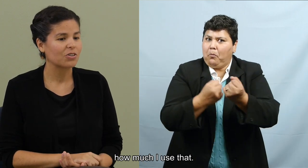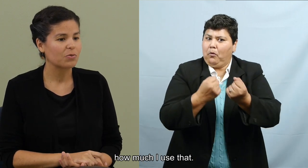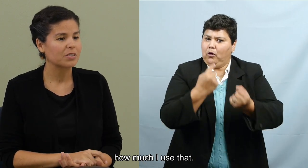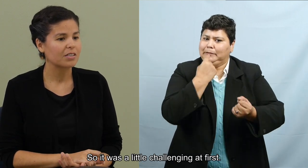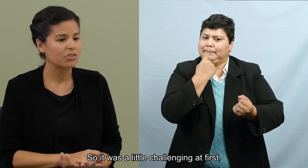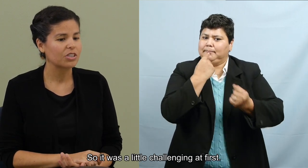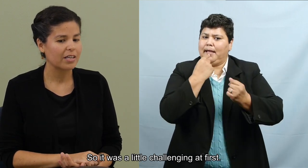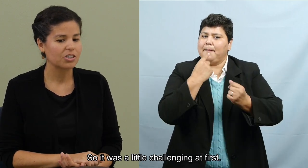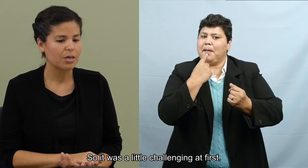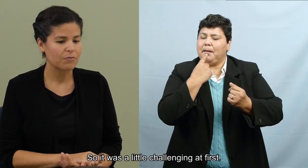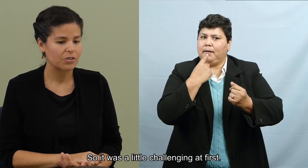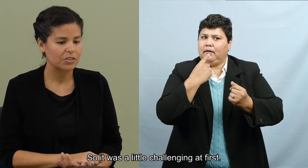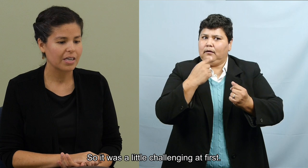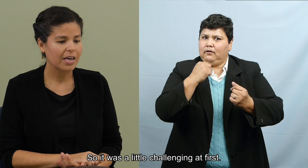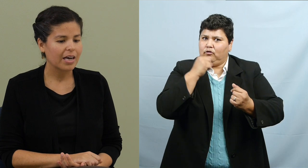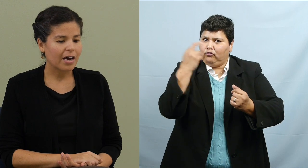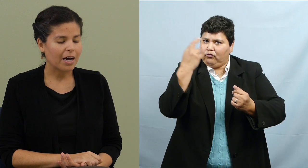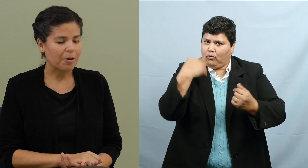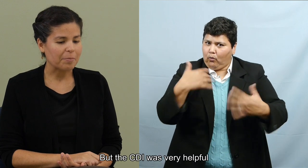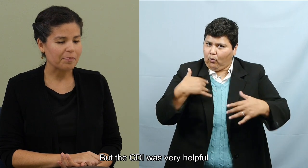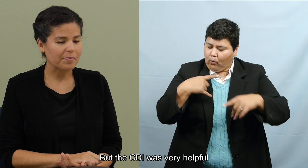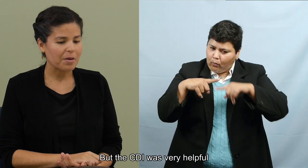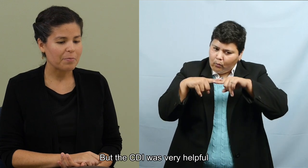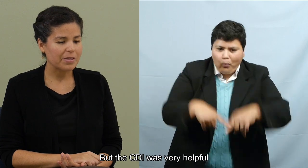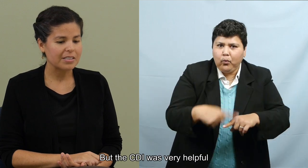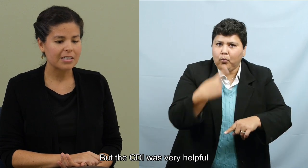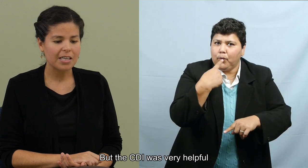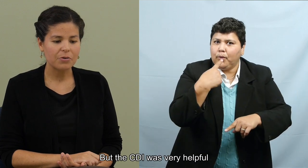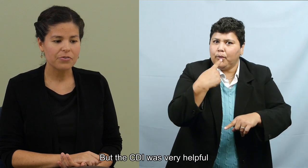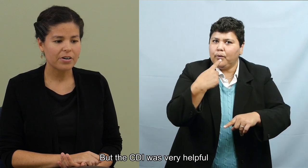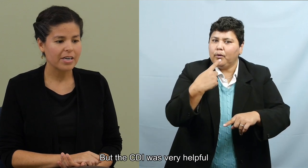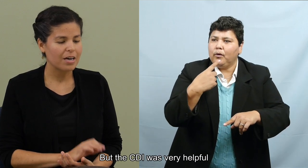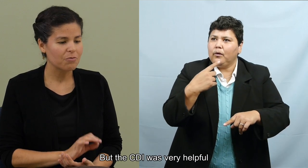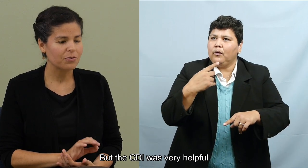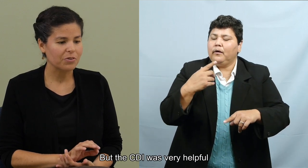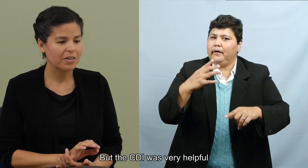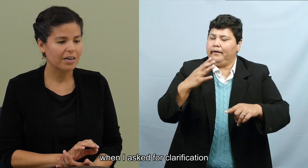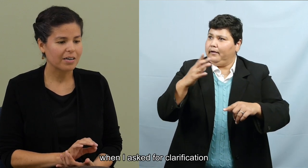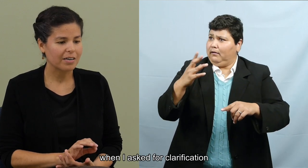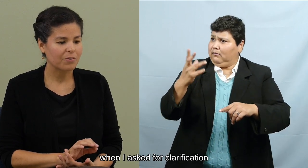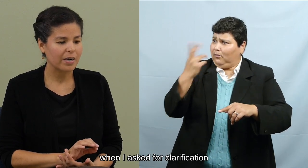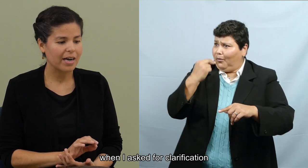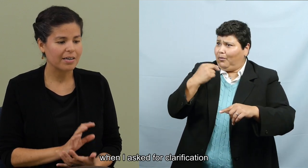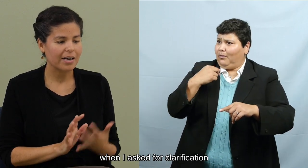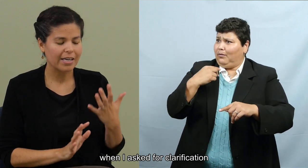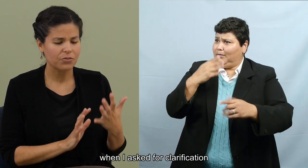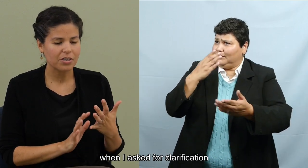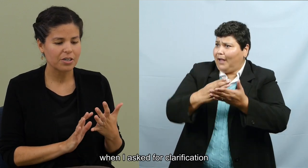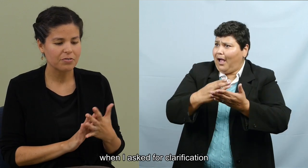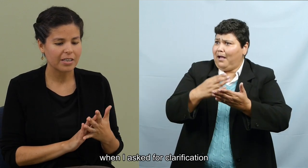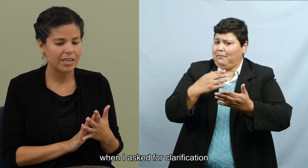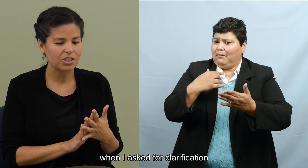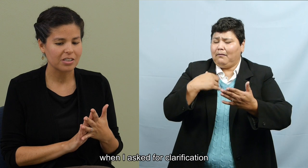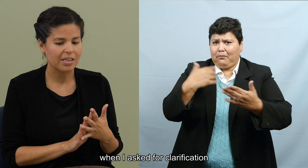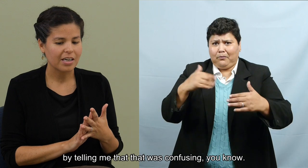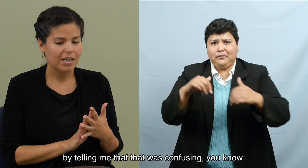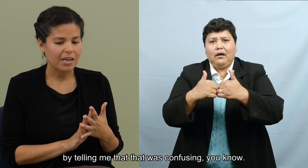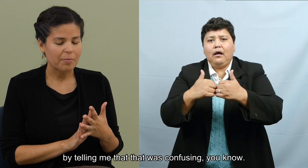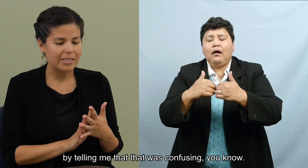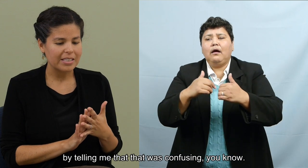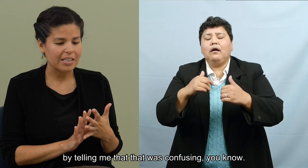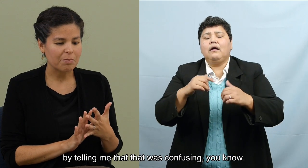use that. So it was a little challenging at first. But the CDI was very helpful when I asked for clarification